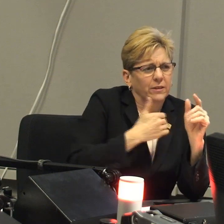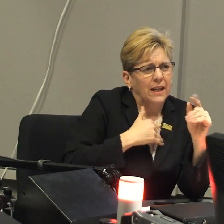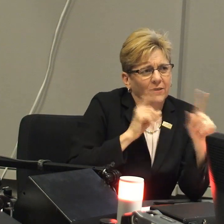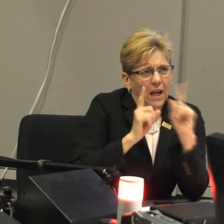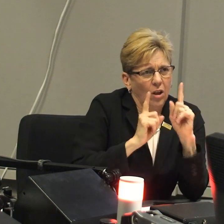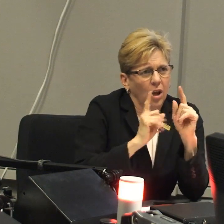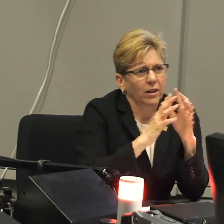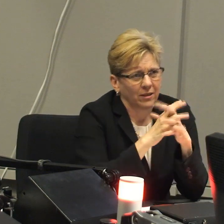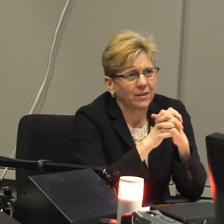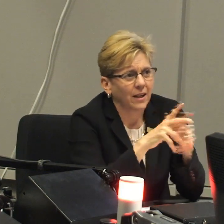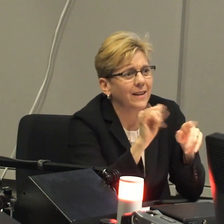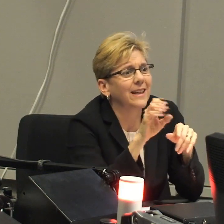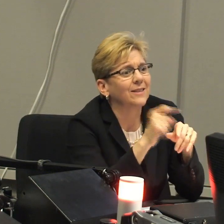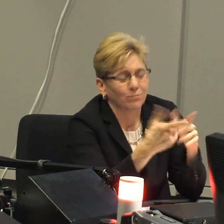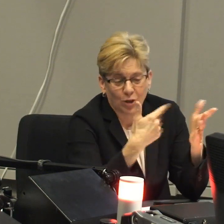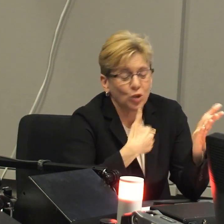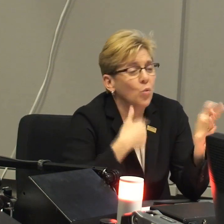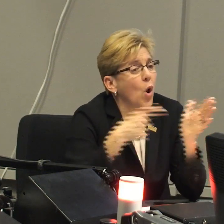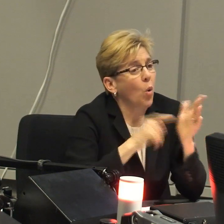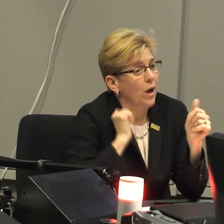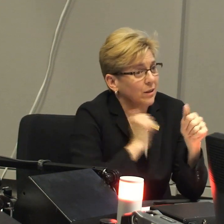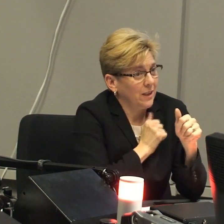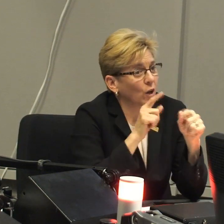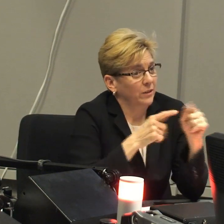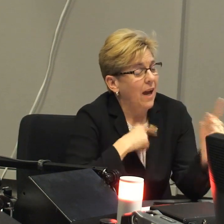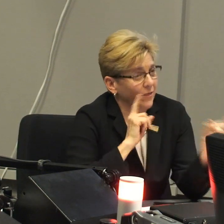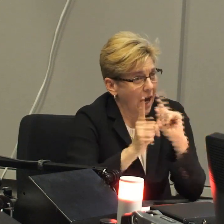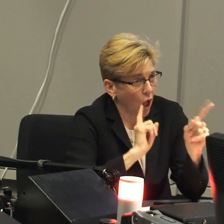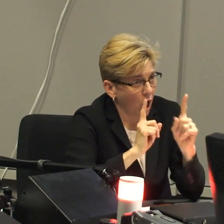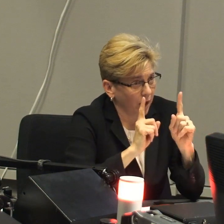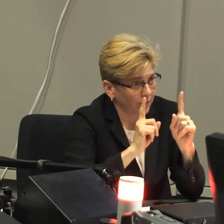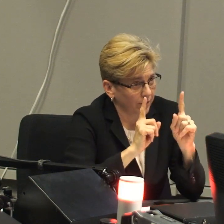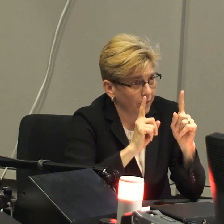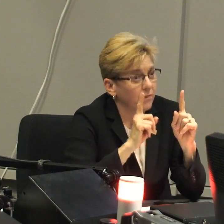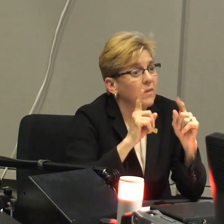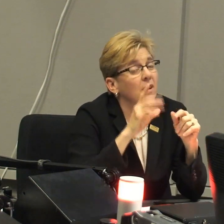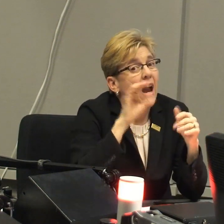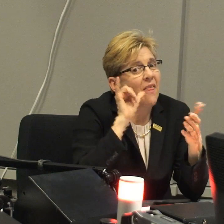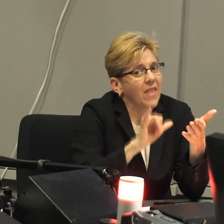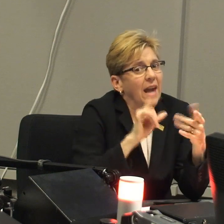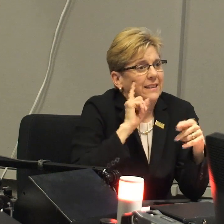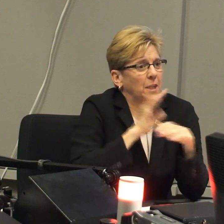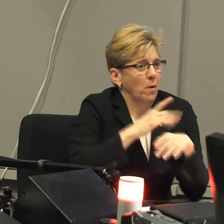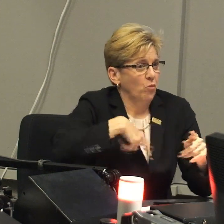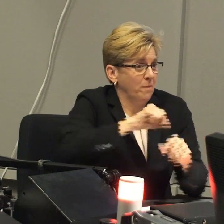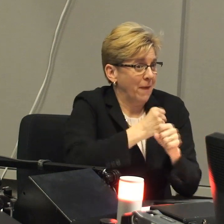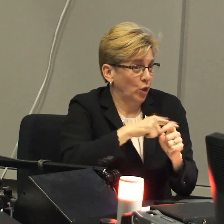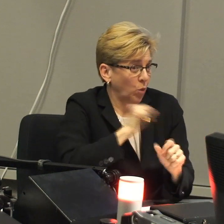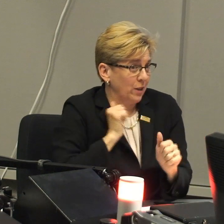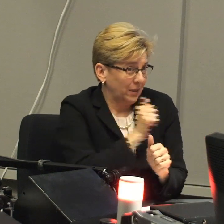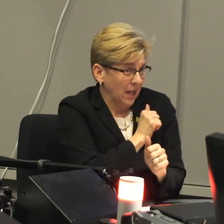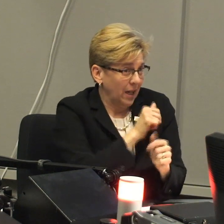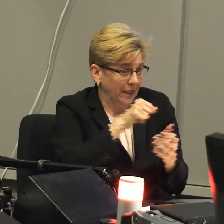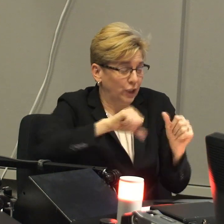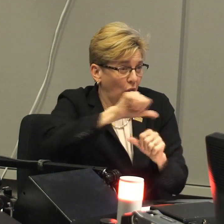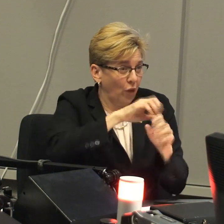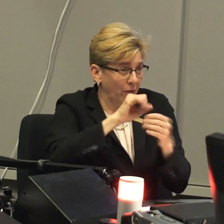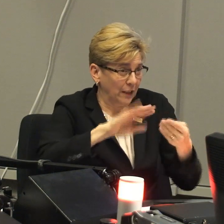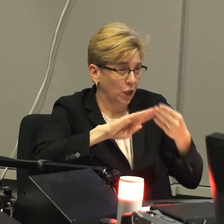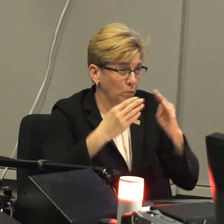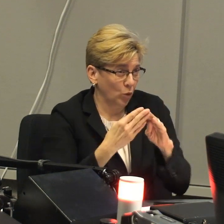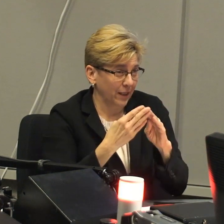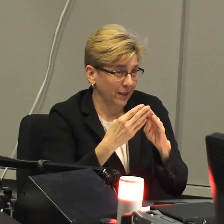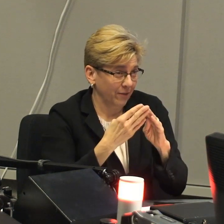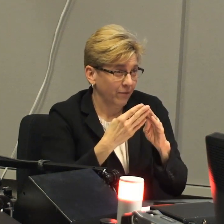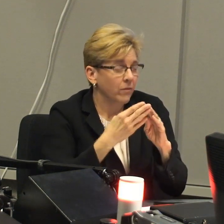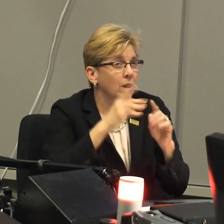we only have about 30 seconds left. Oh, yes. Yes. So we owe it to ourselves to have these dialogues. And that's the commitment that we've made to